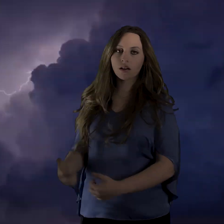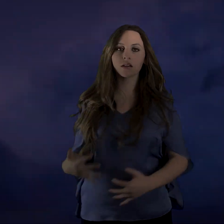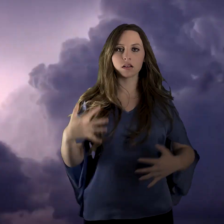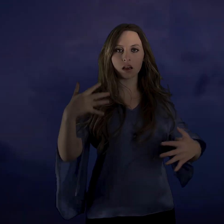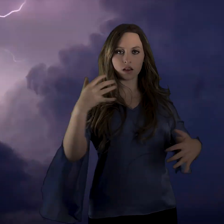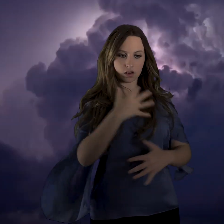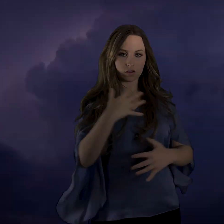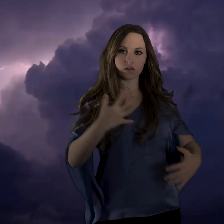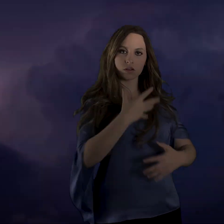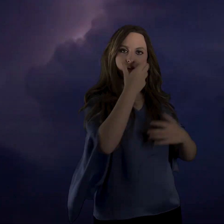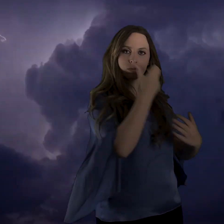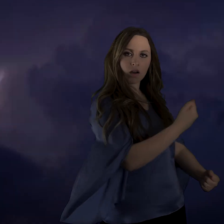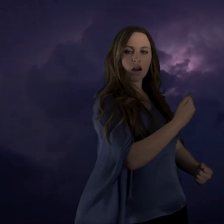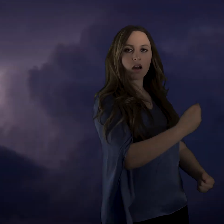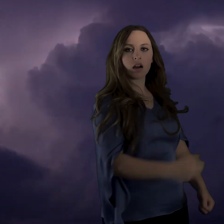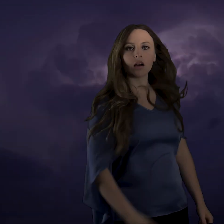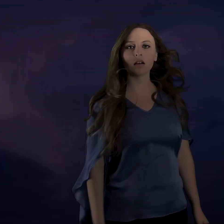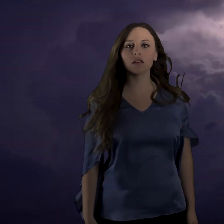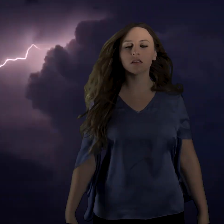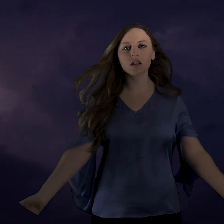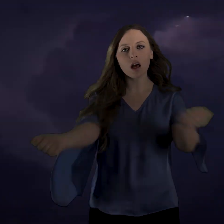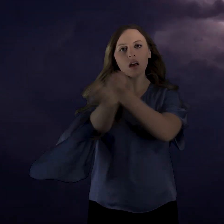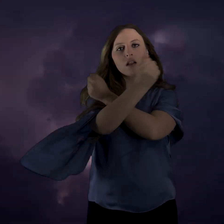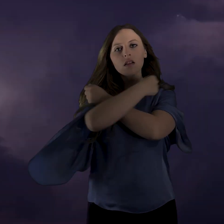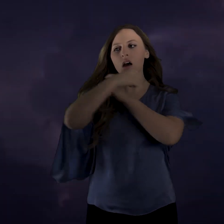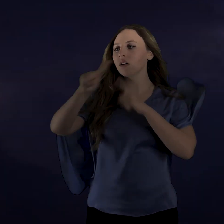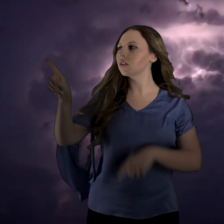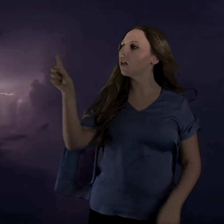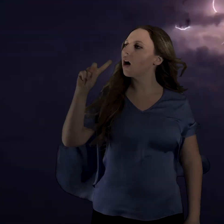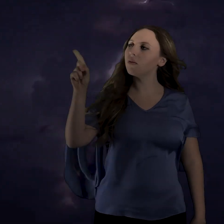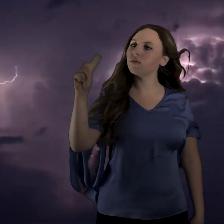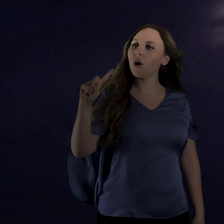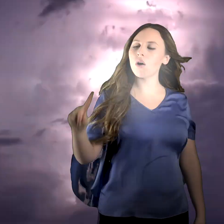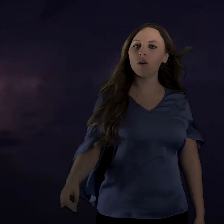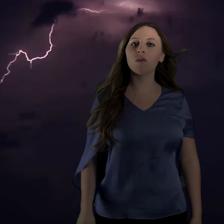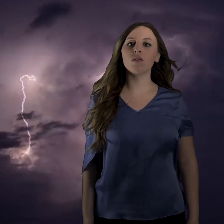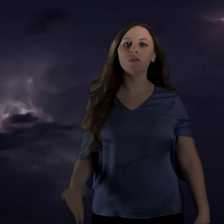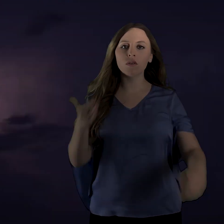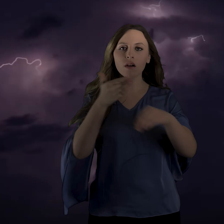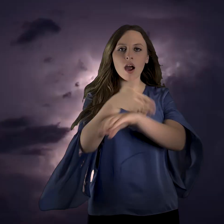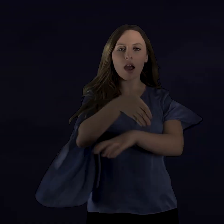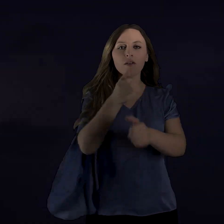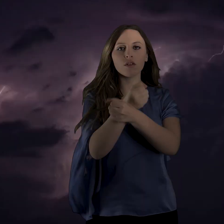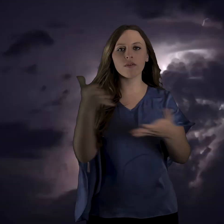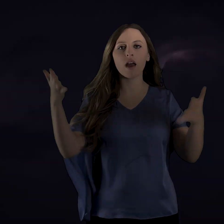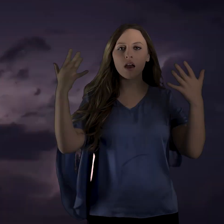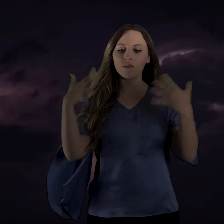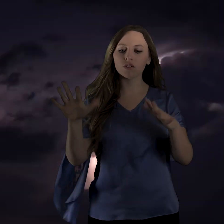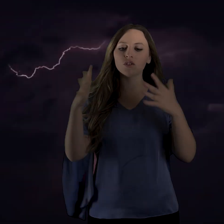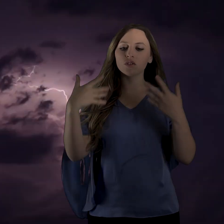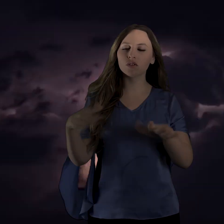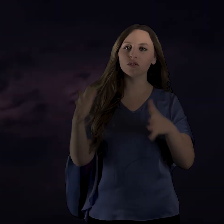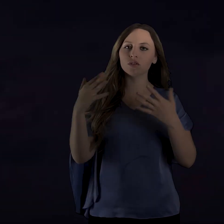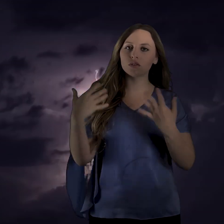To trust Word to love When I'm listening